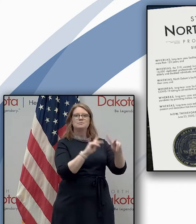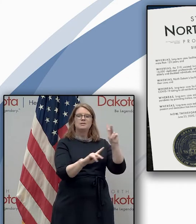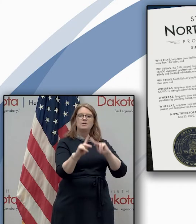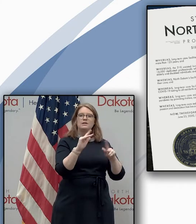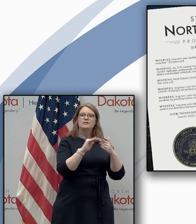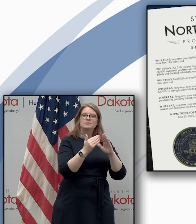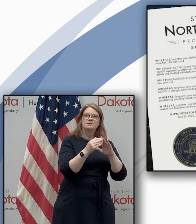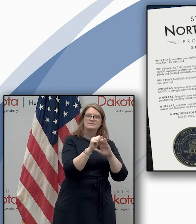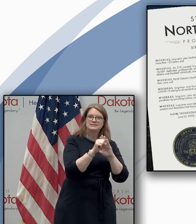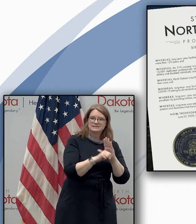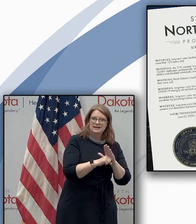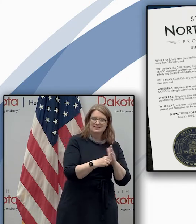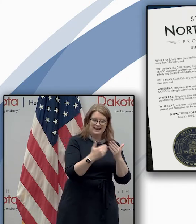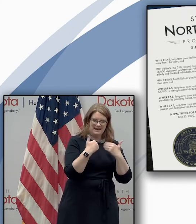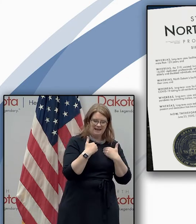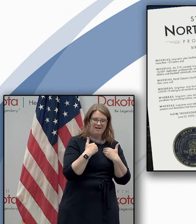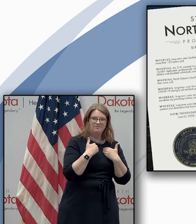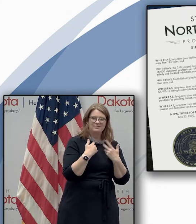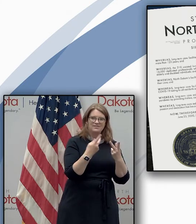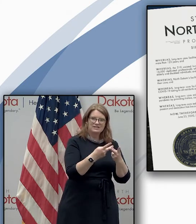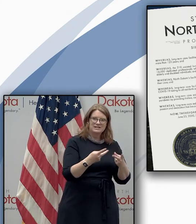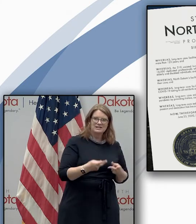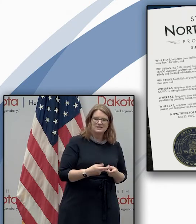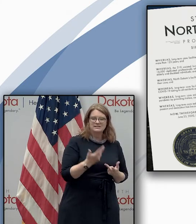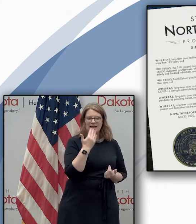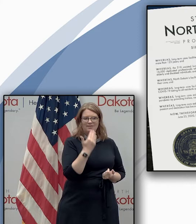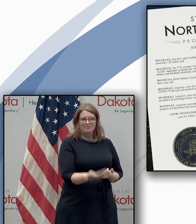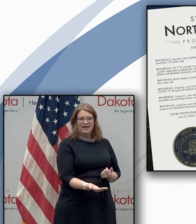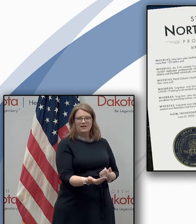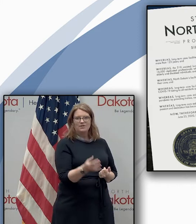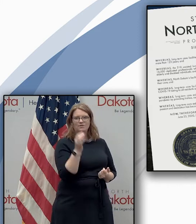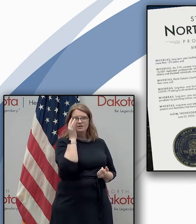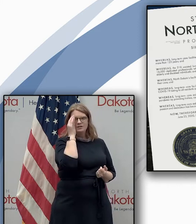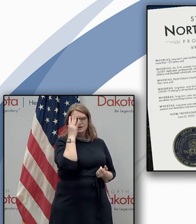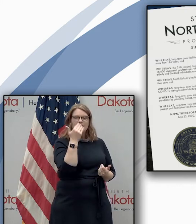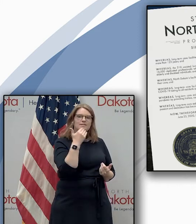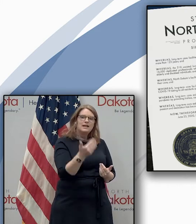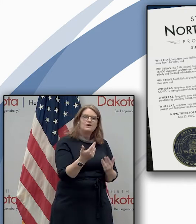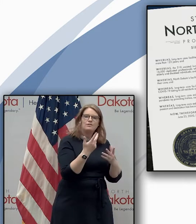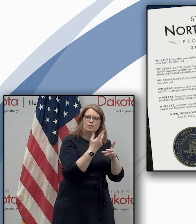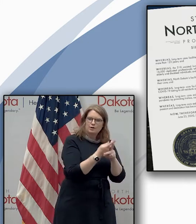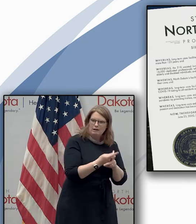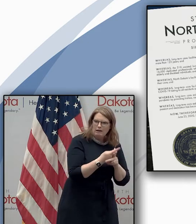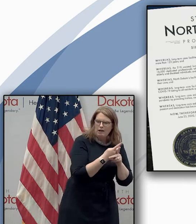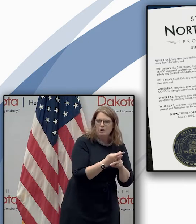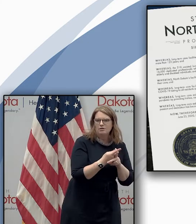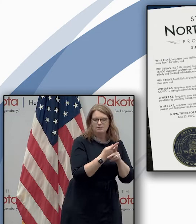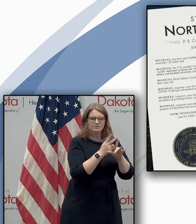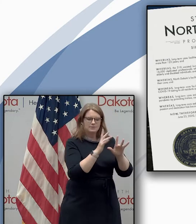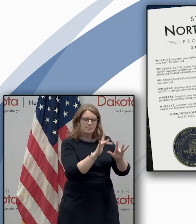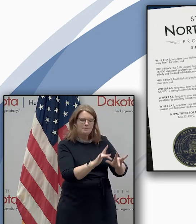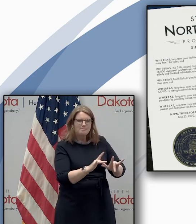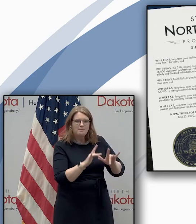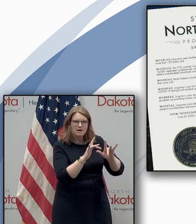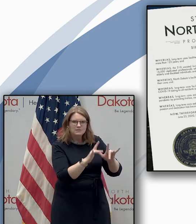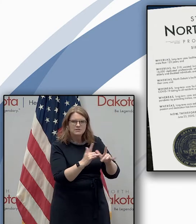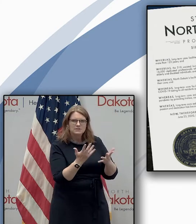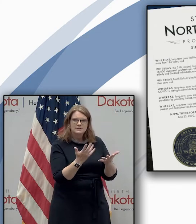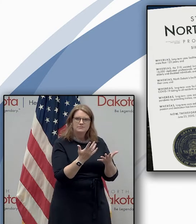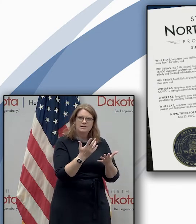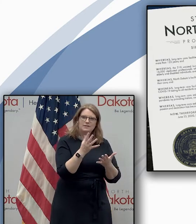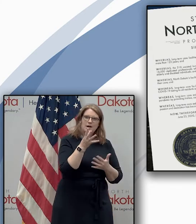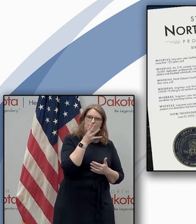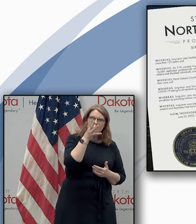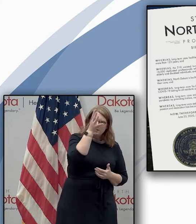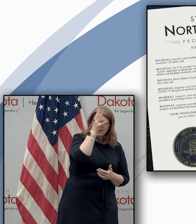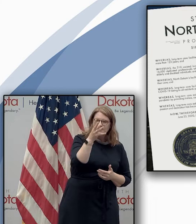state which house these facilities uh we want to say thank you thank you for your care and compassion uh that you share with with our parents our